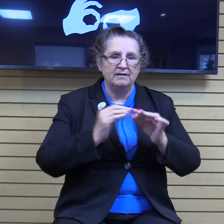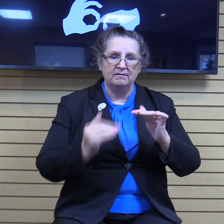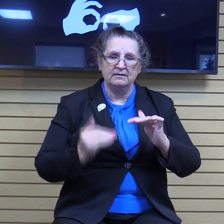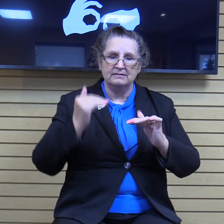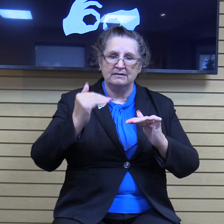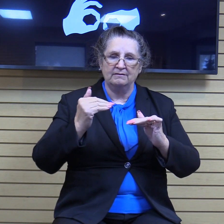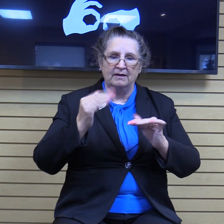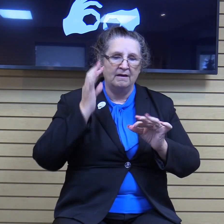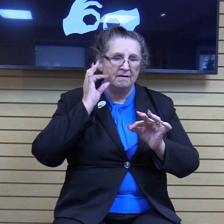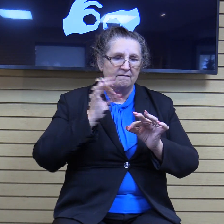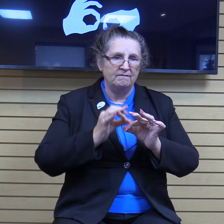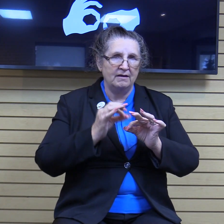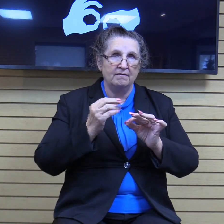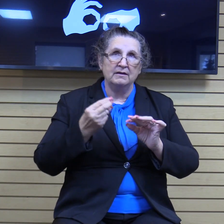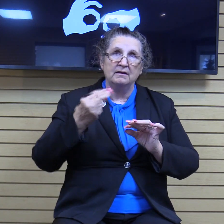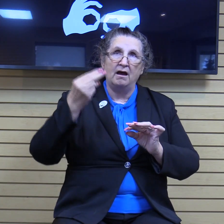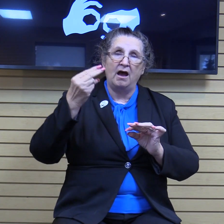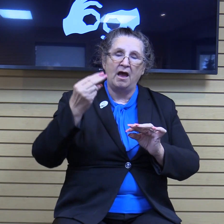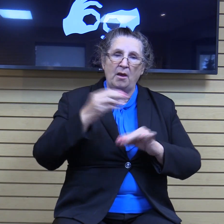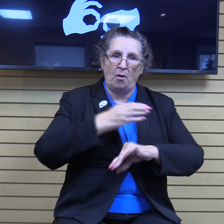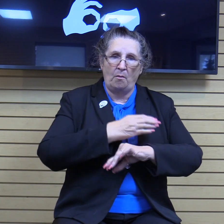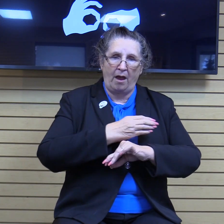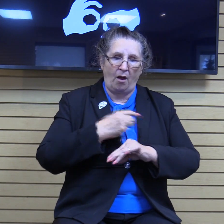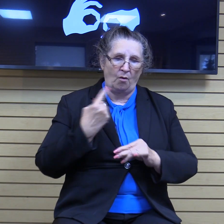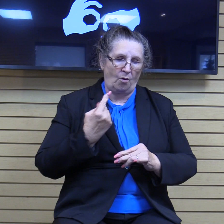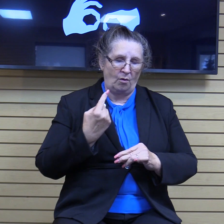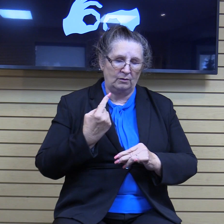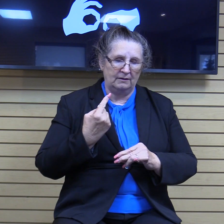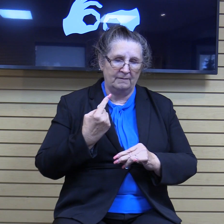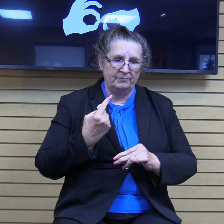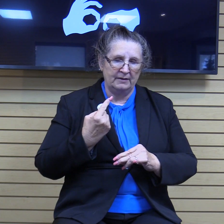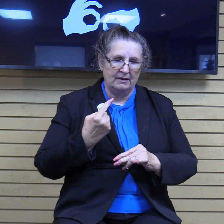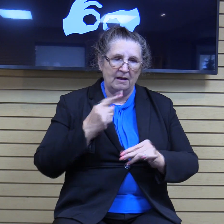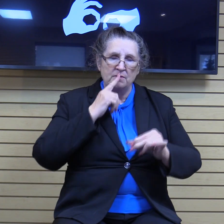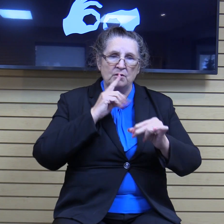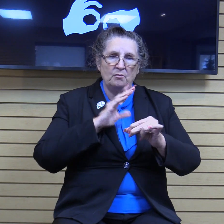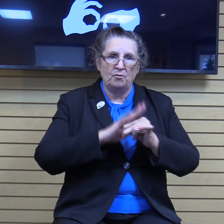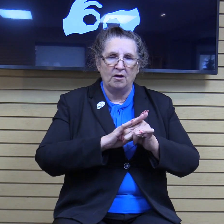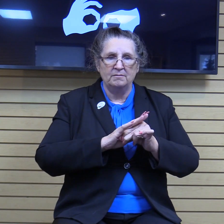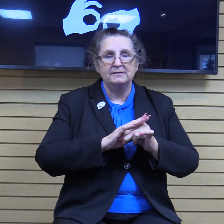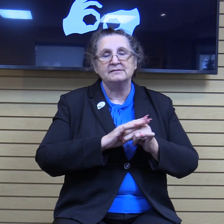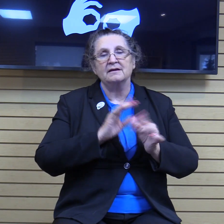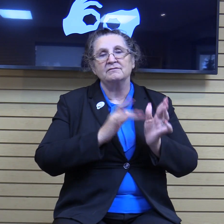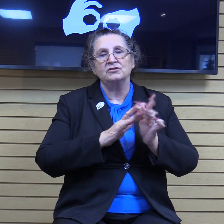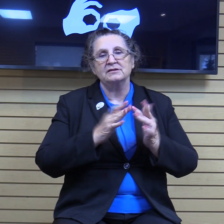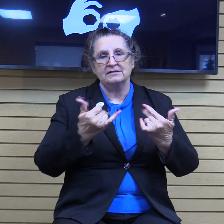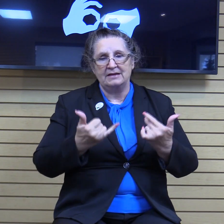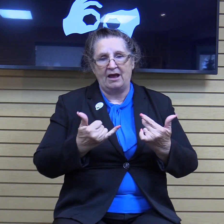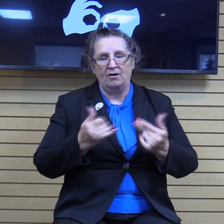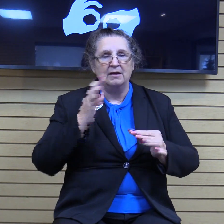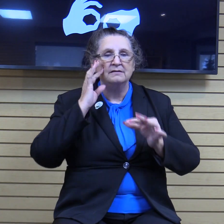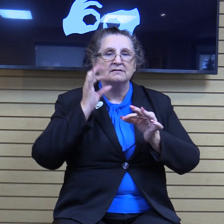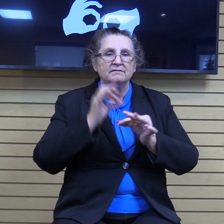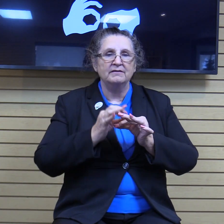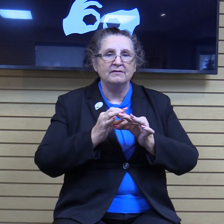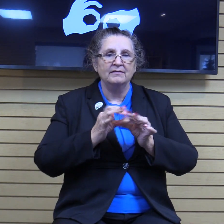faith in a higher power. That's the faith in the promise of Jesus. Now it's the faith in Jesus